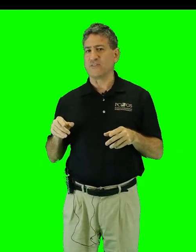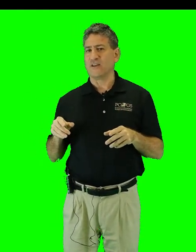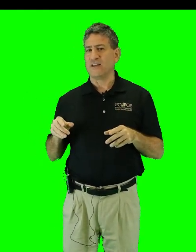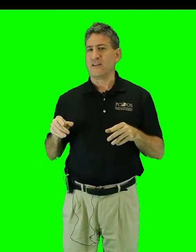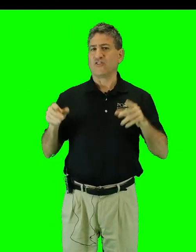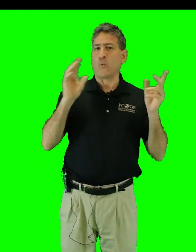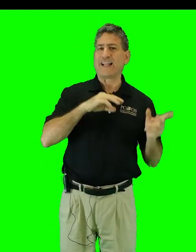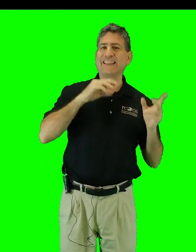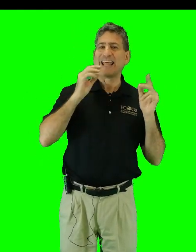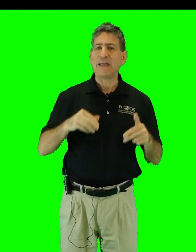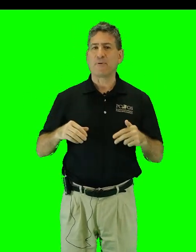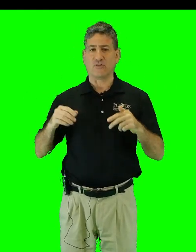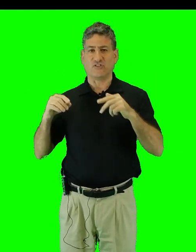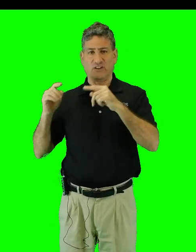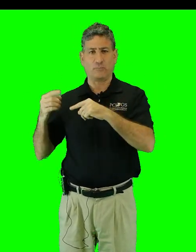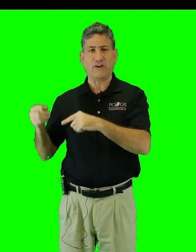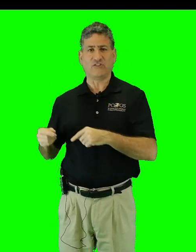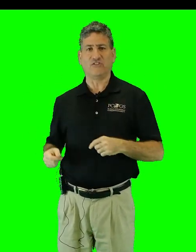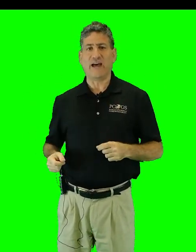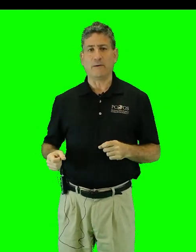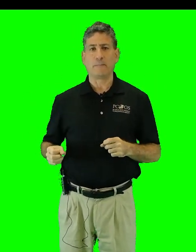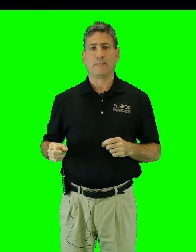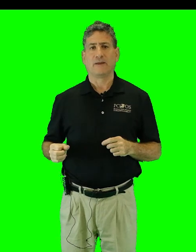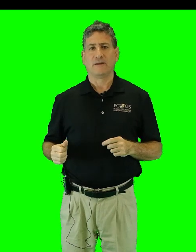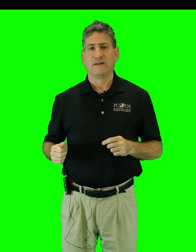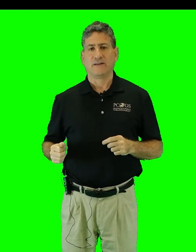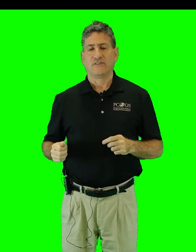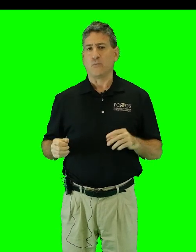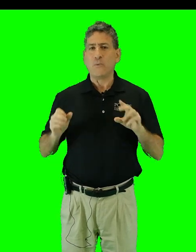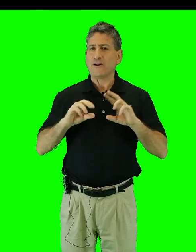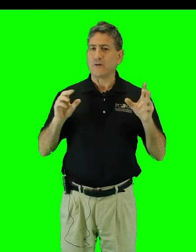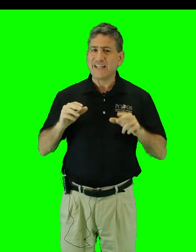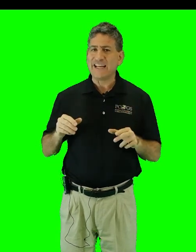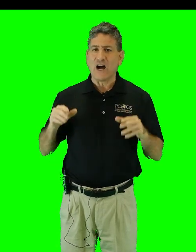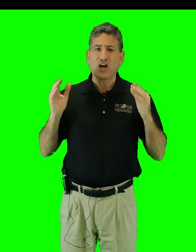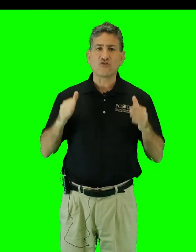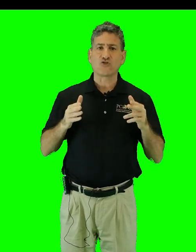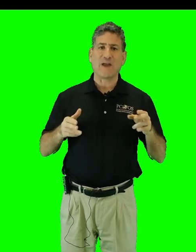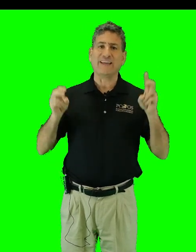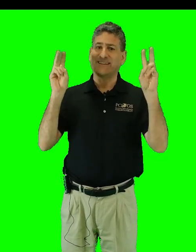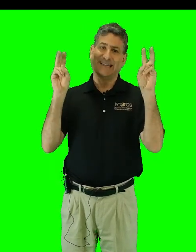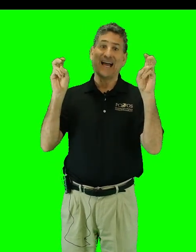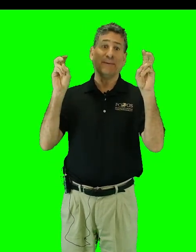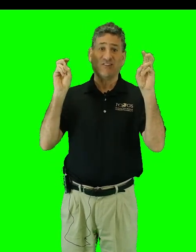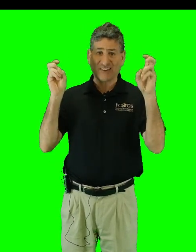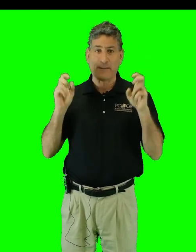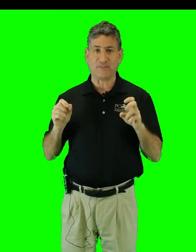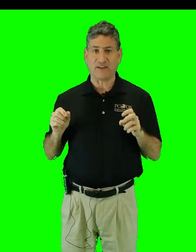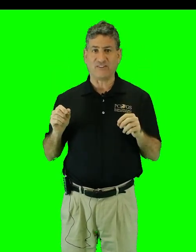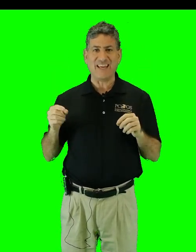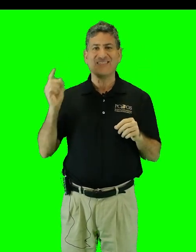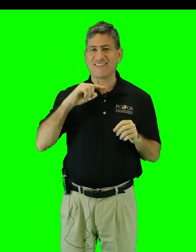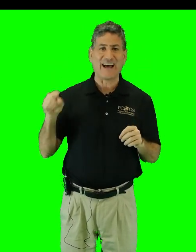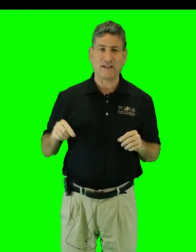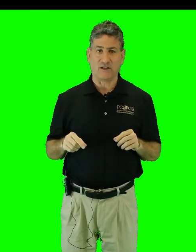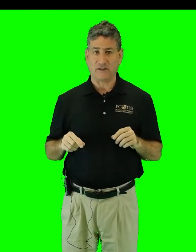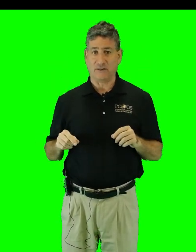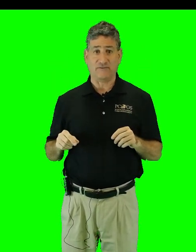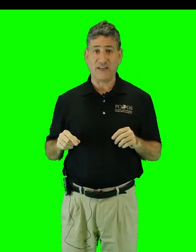to when a layperson expresses doubt. So we don't need untrained climate skeptics in the dialogue if they